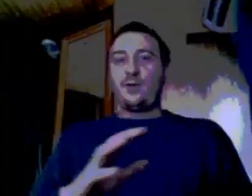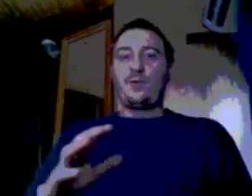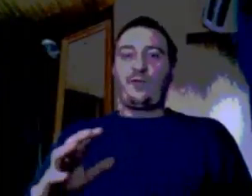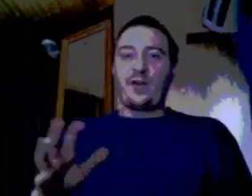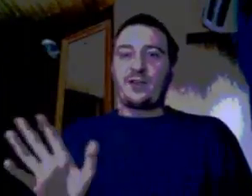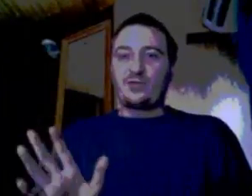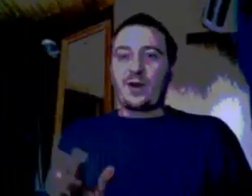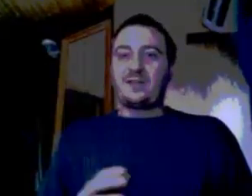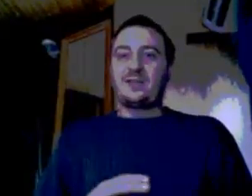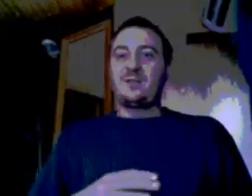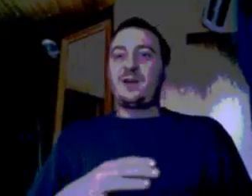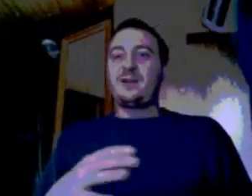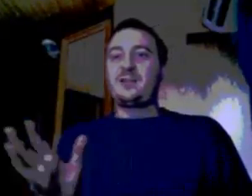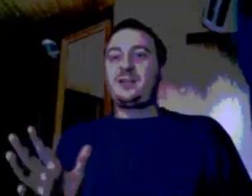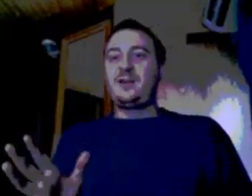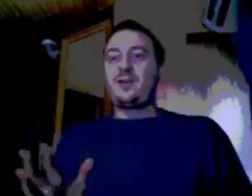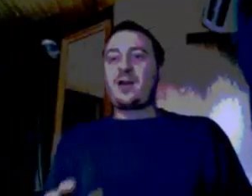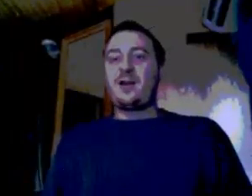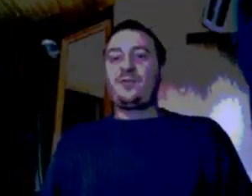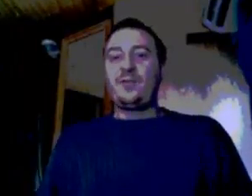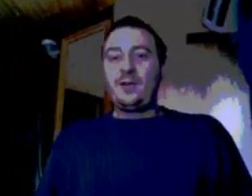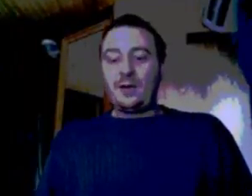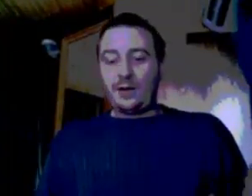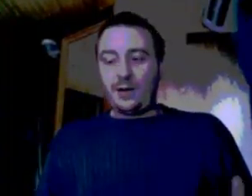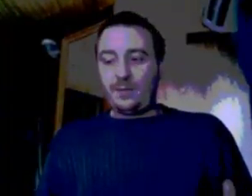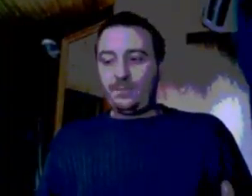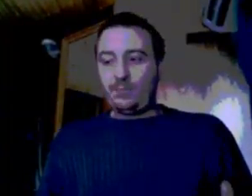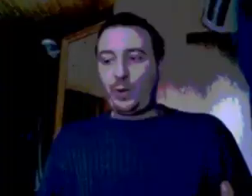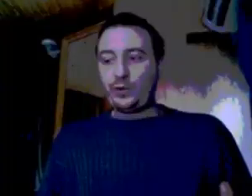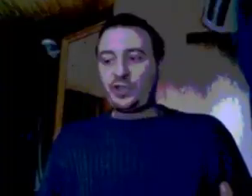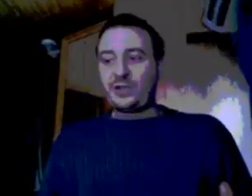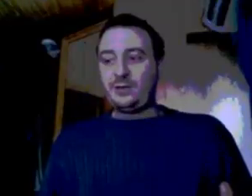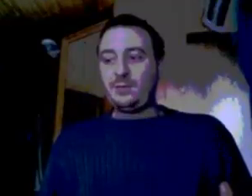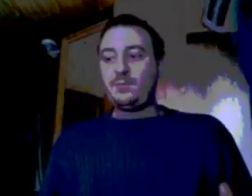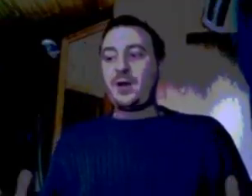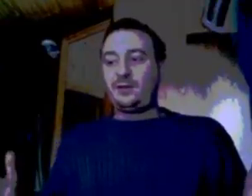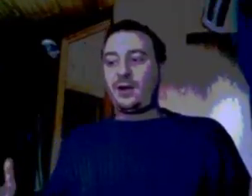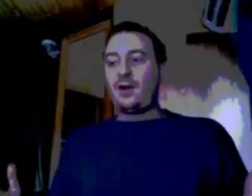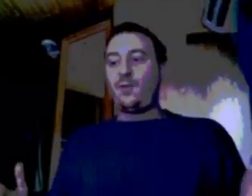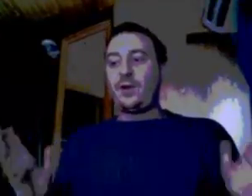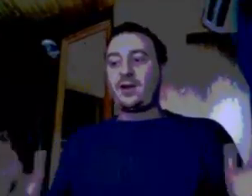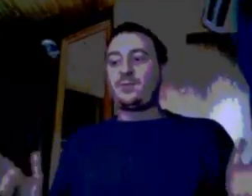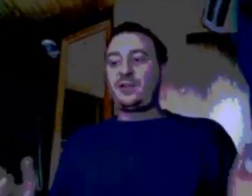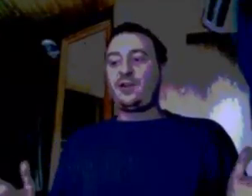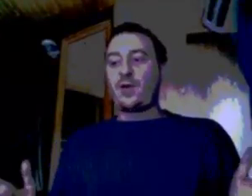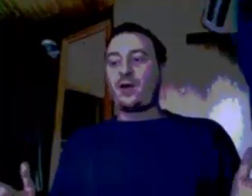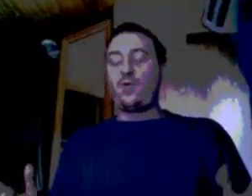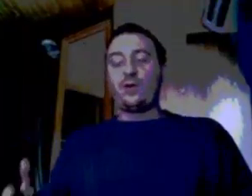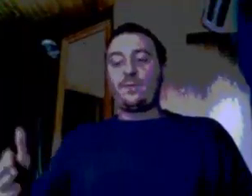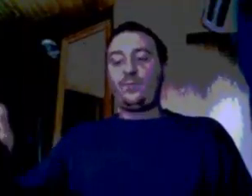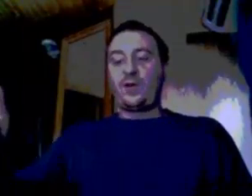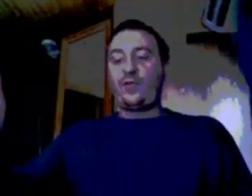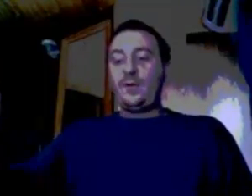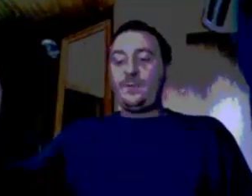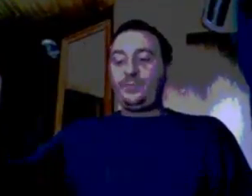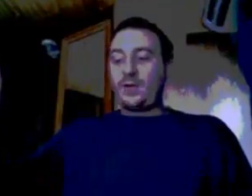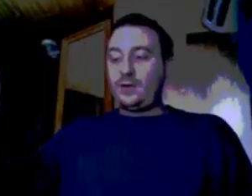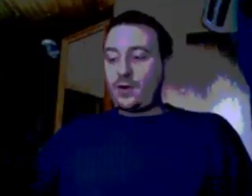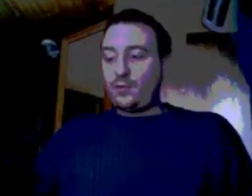you know, fuck his racism and his, you know, kind of bullshit, but when it comes to the Iraq war, with, you know,